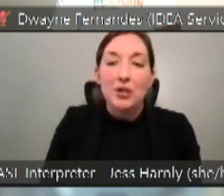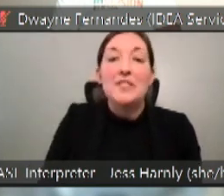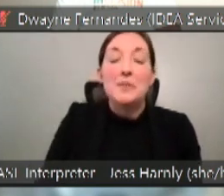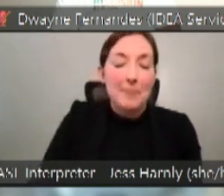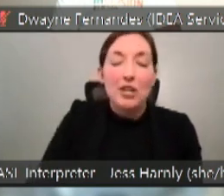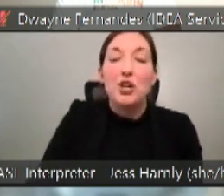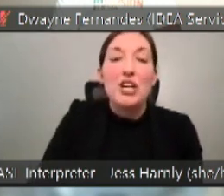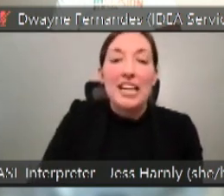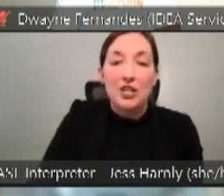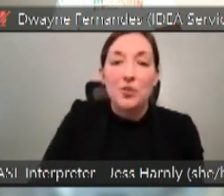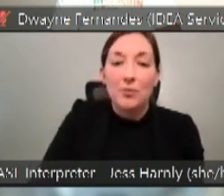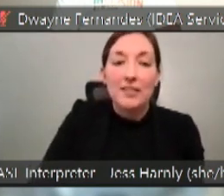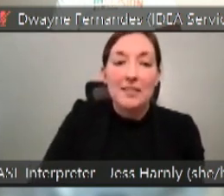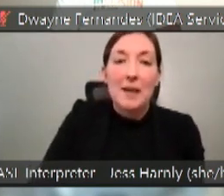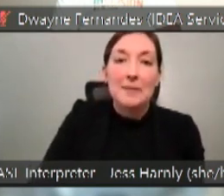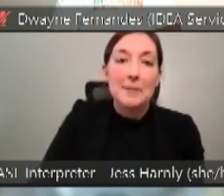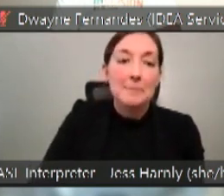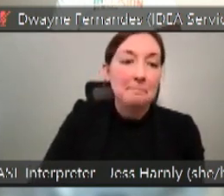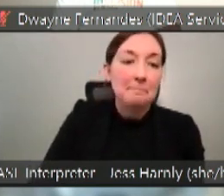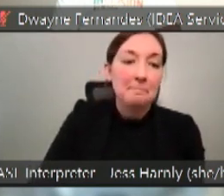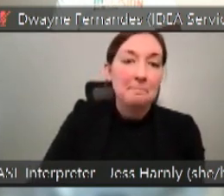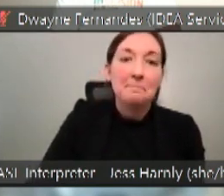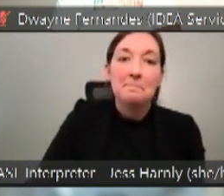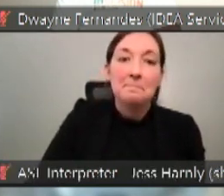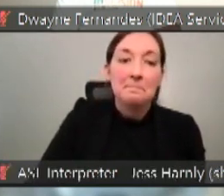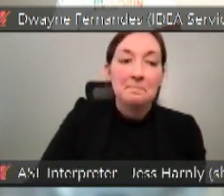is better communication while we're in space.